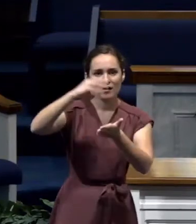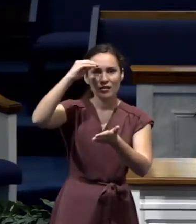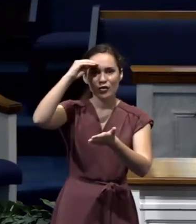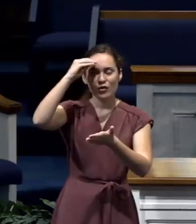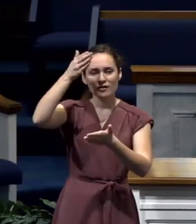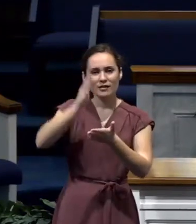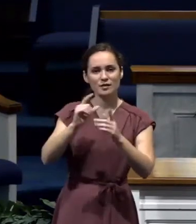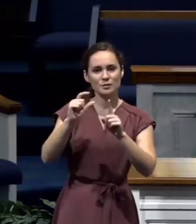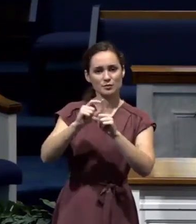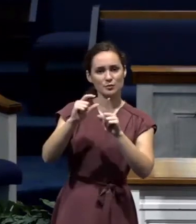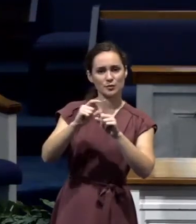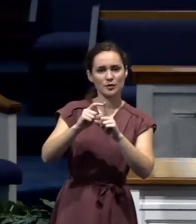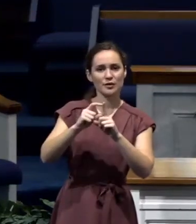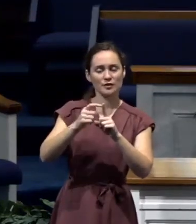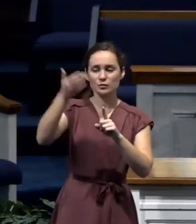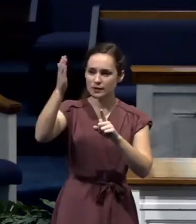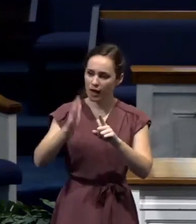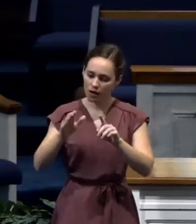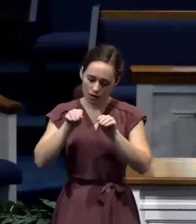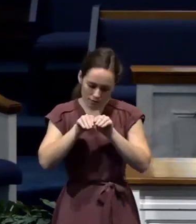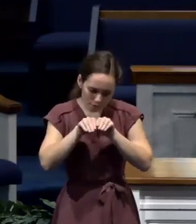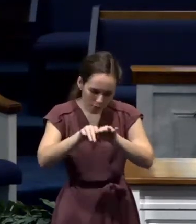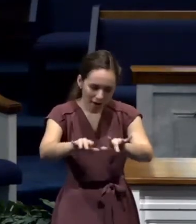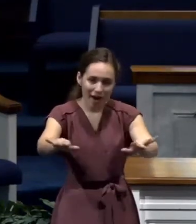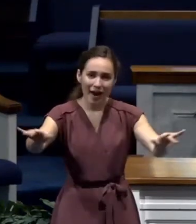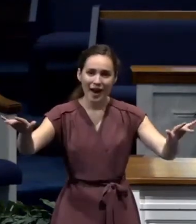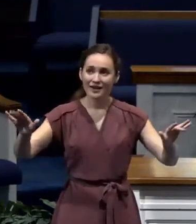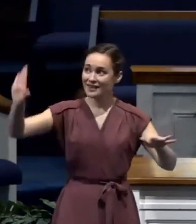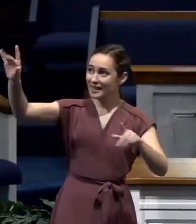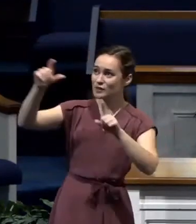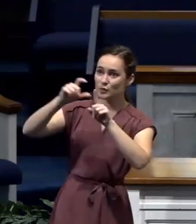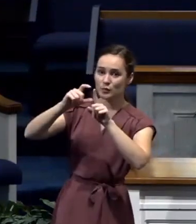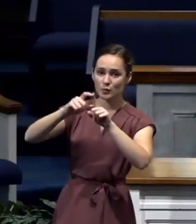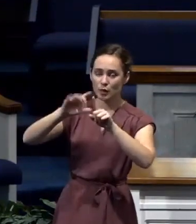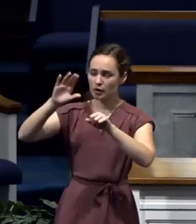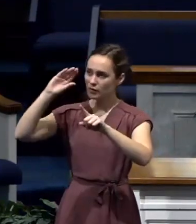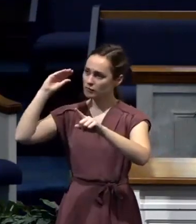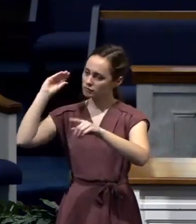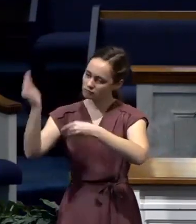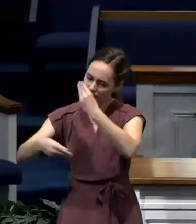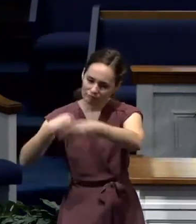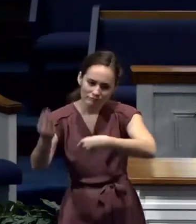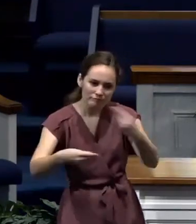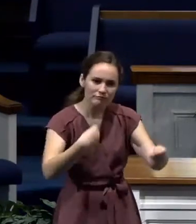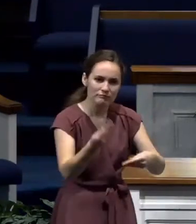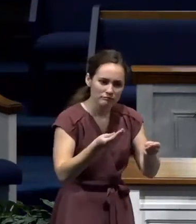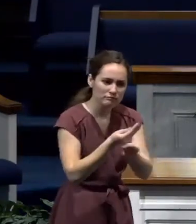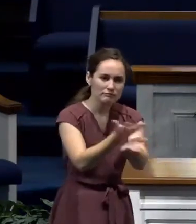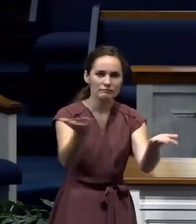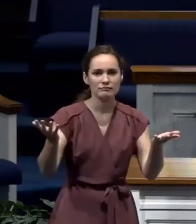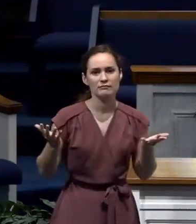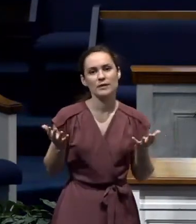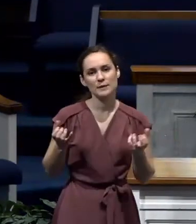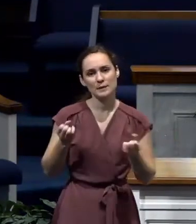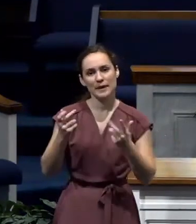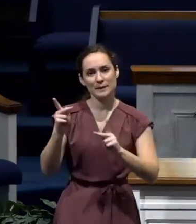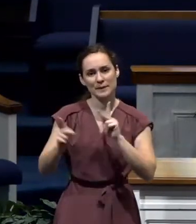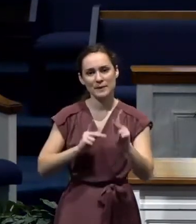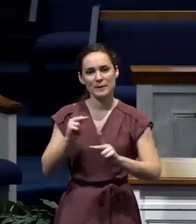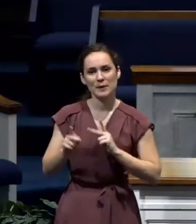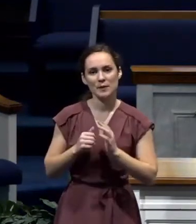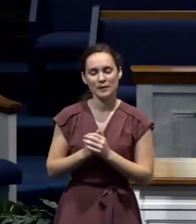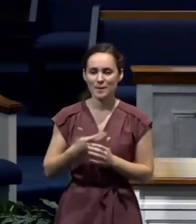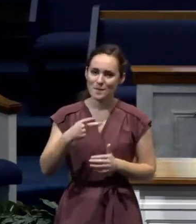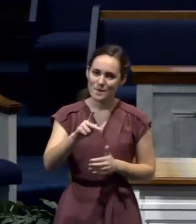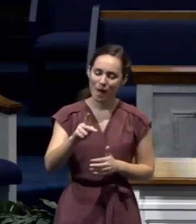spreading his word in ways that Paul could see. And that's what brought him joy.